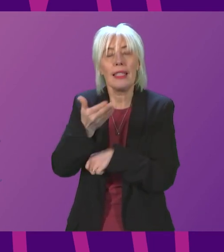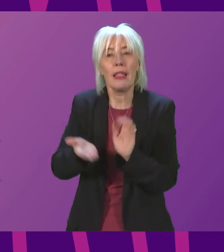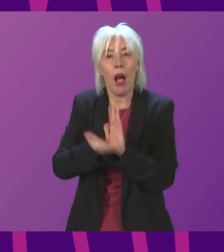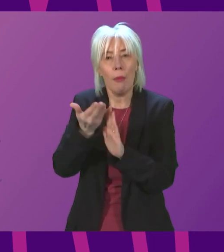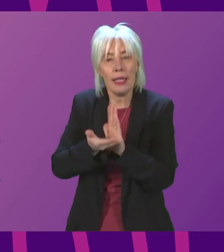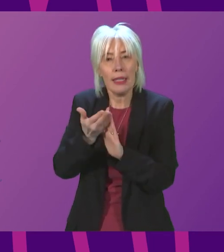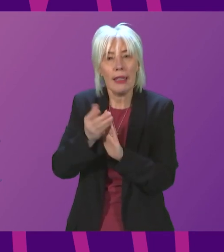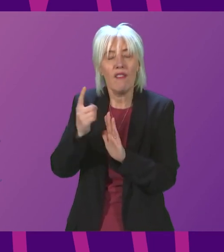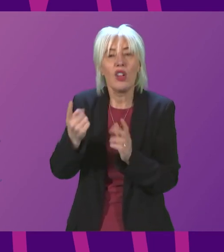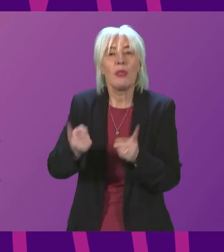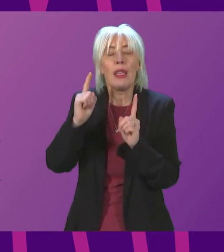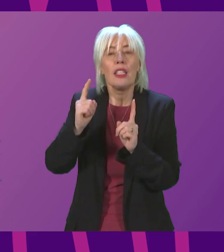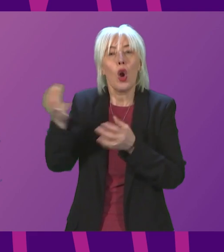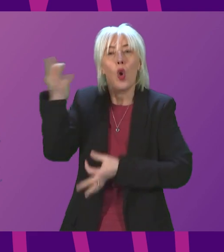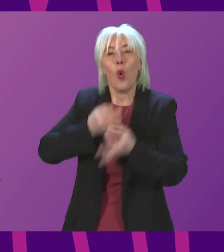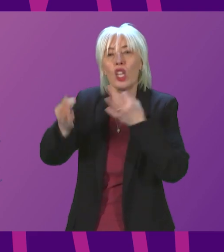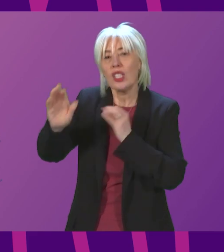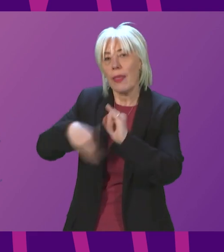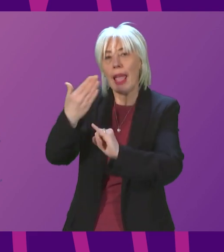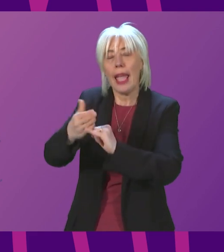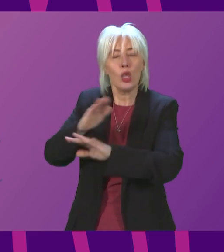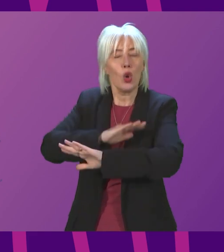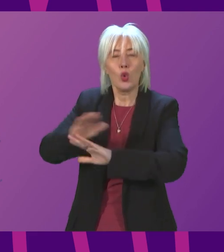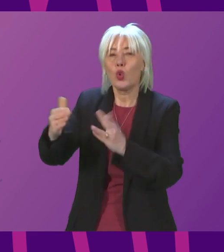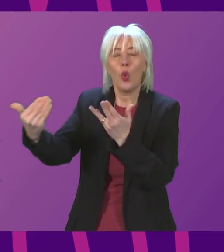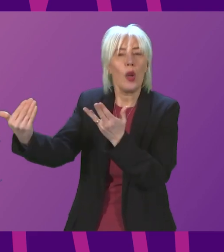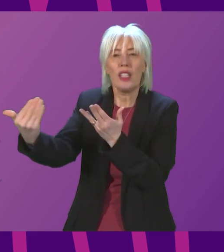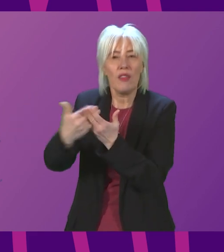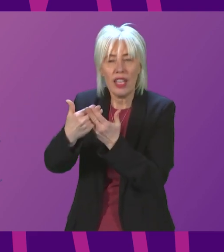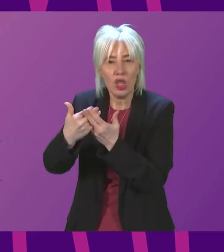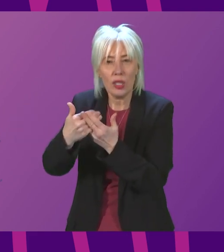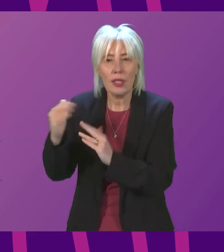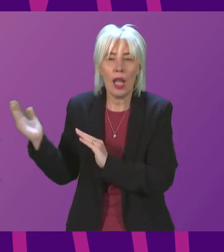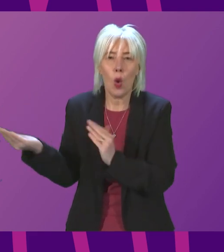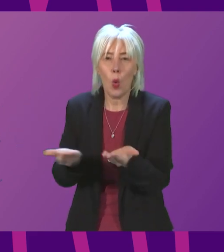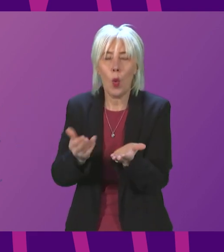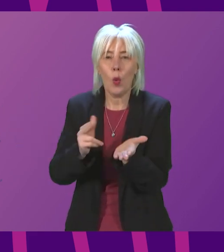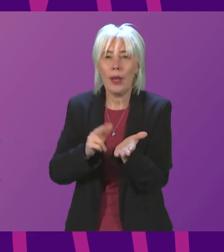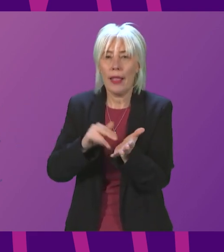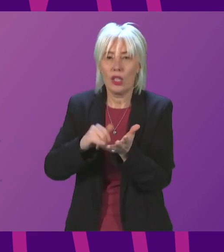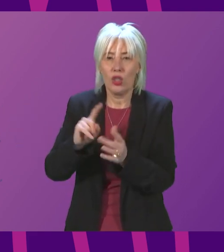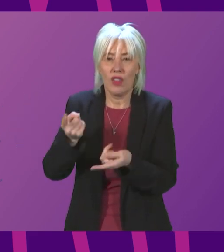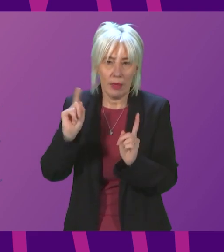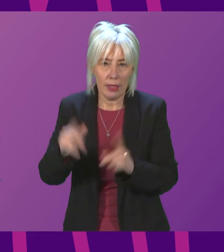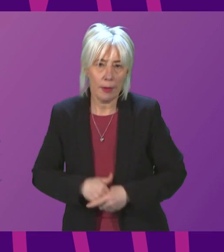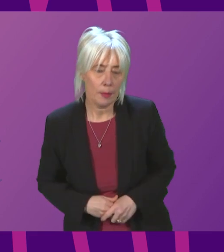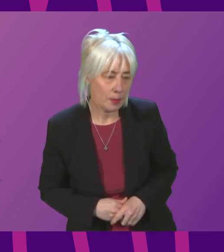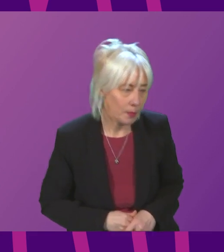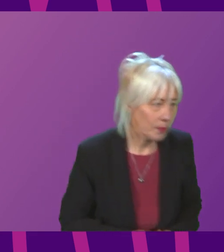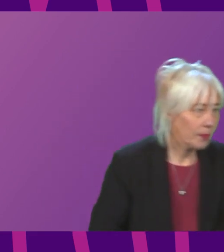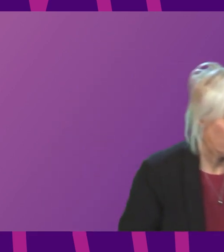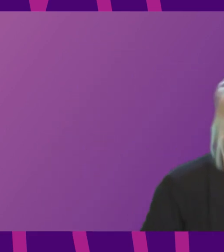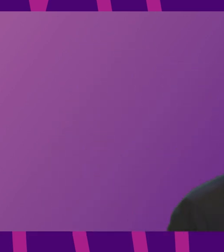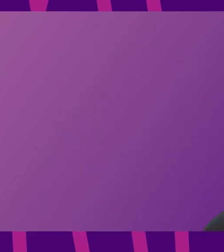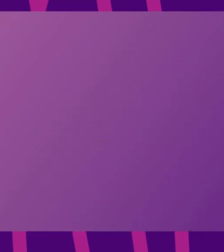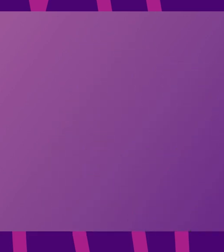will take questions at the end of her statement, and so there should be no interventions or interruptions. I call on Nicola Sturgeon, First Minister. Thanks, Presiding